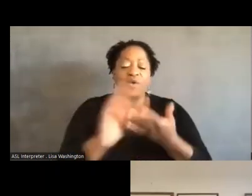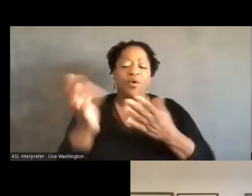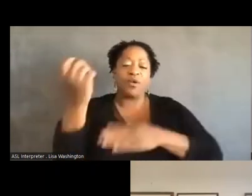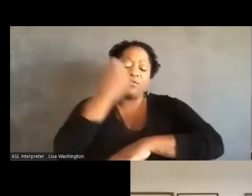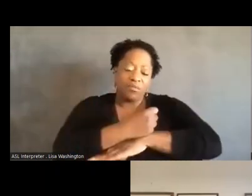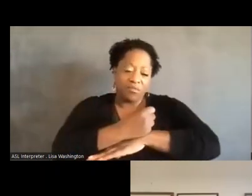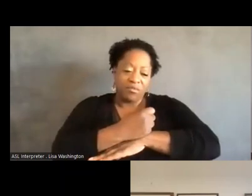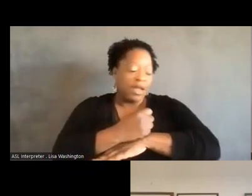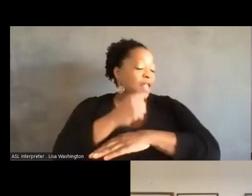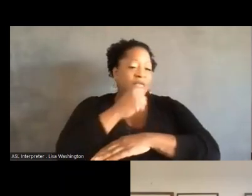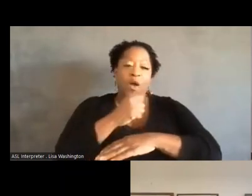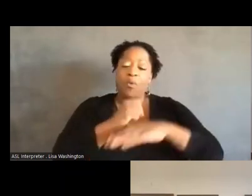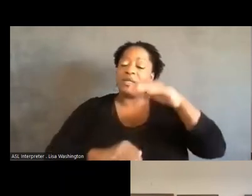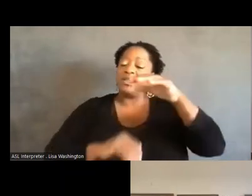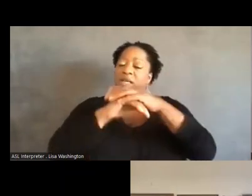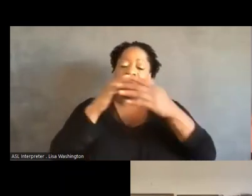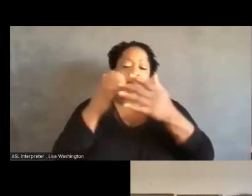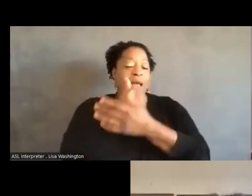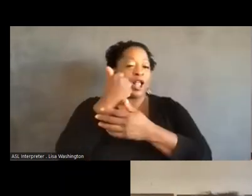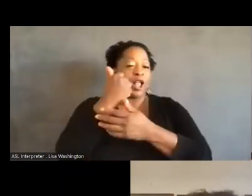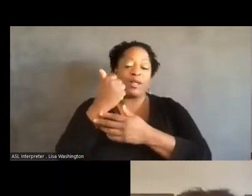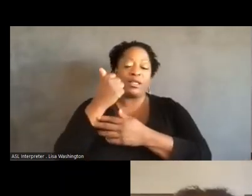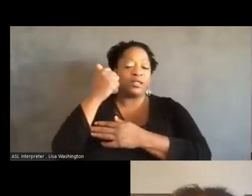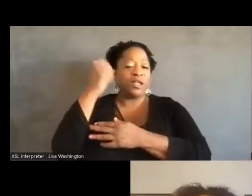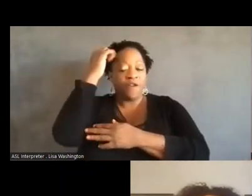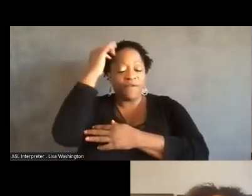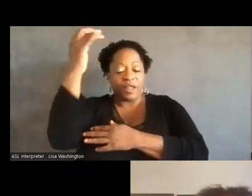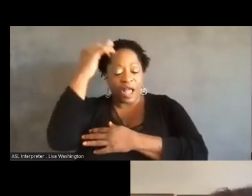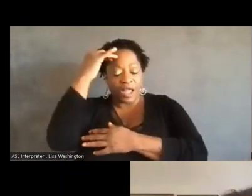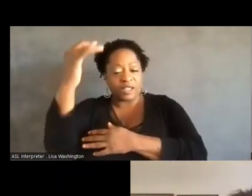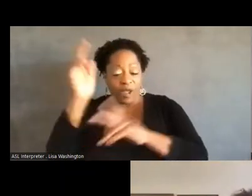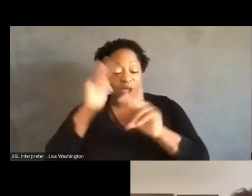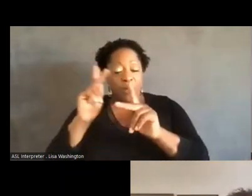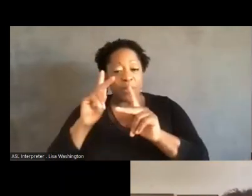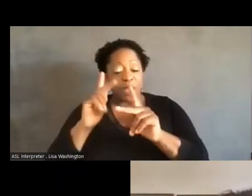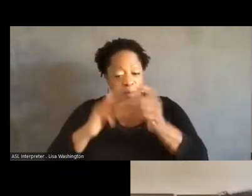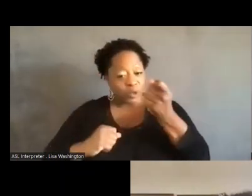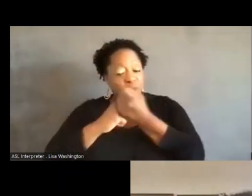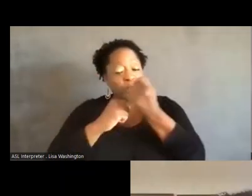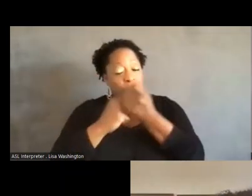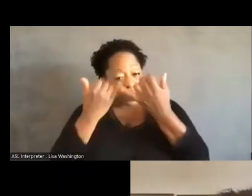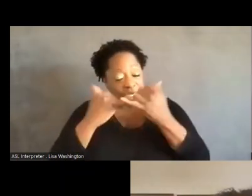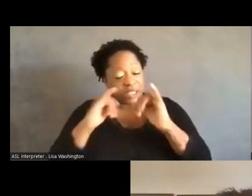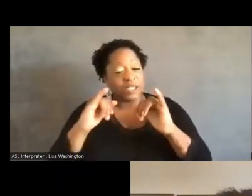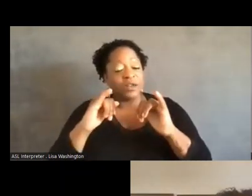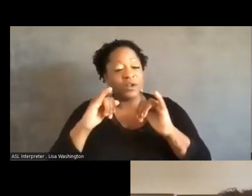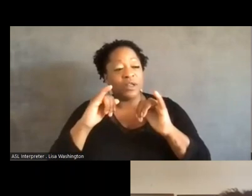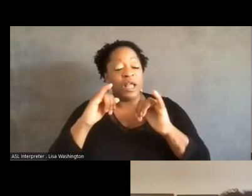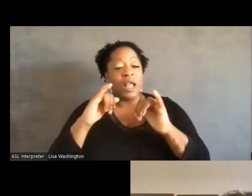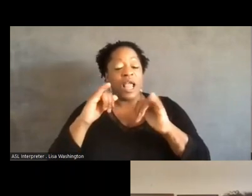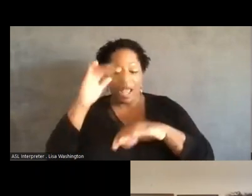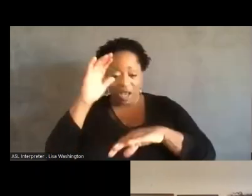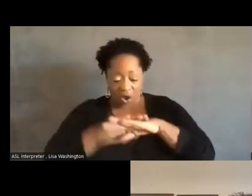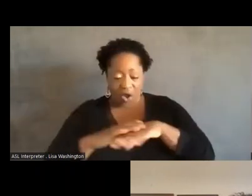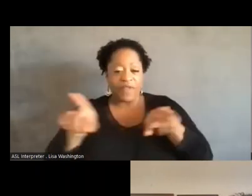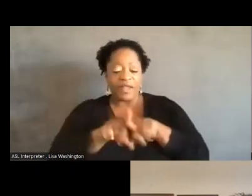wasn't maximalist, that brought people along, but still got us, uh, along the path that, that we want to go.